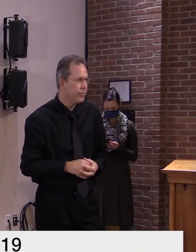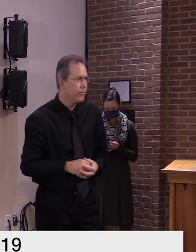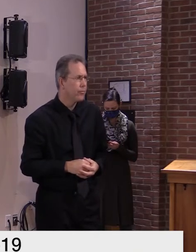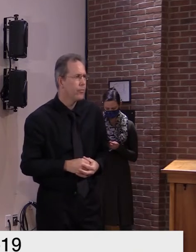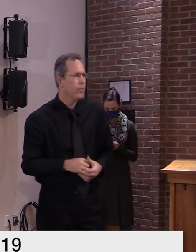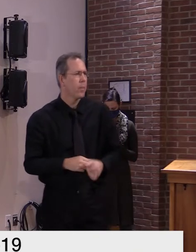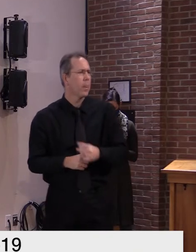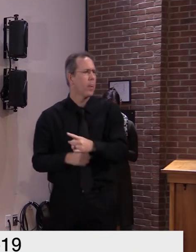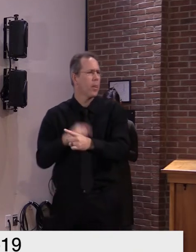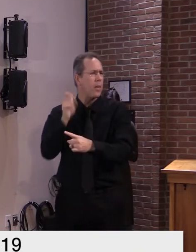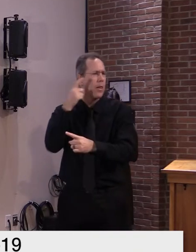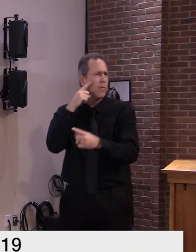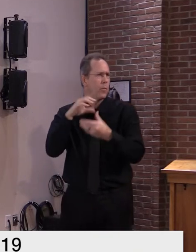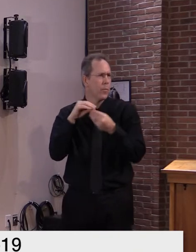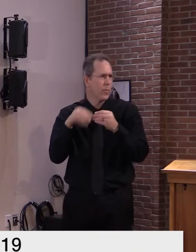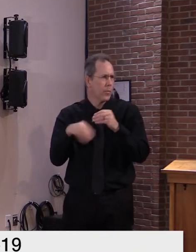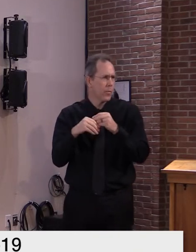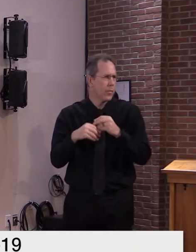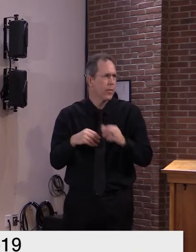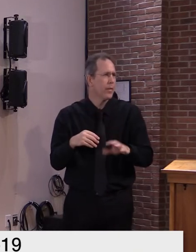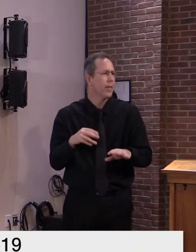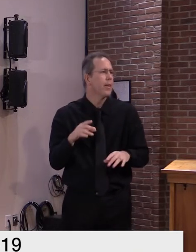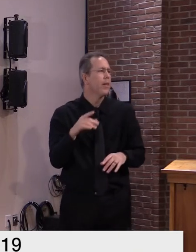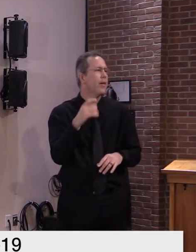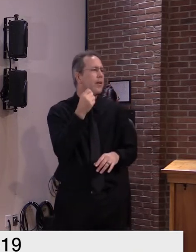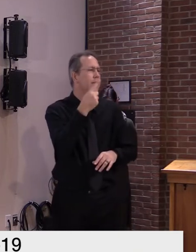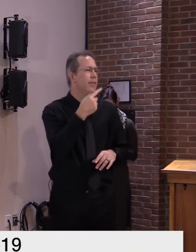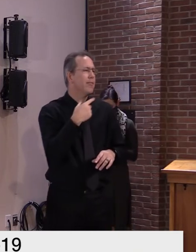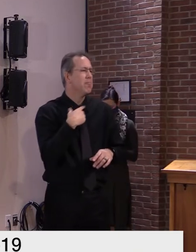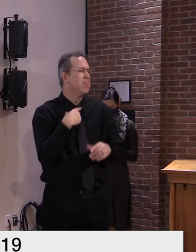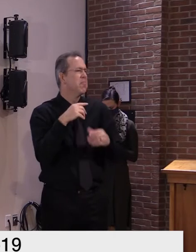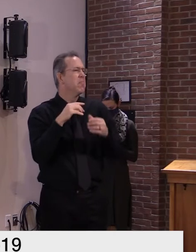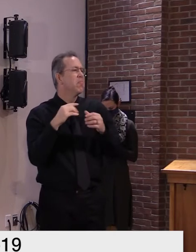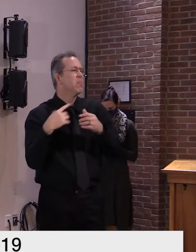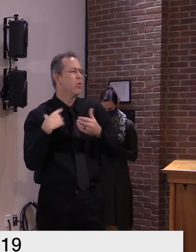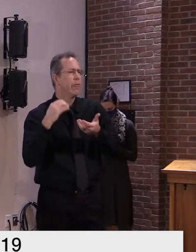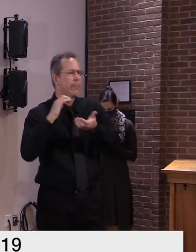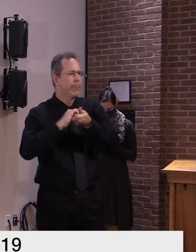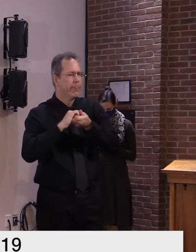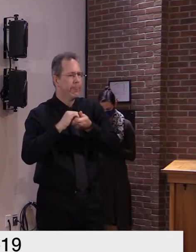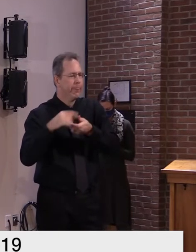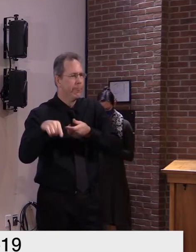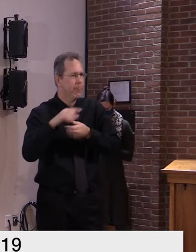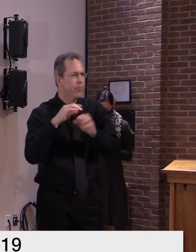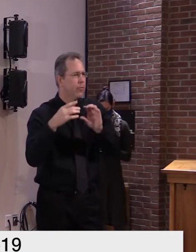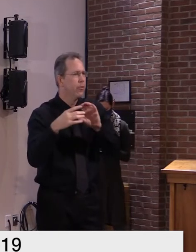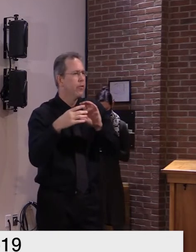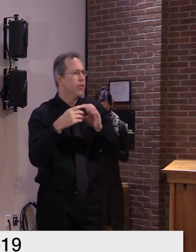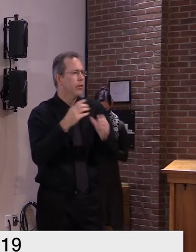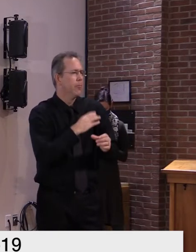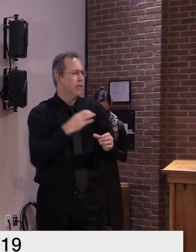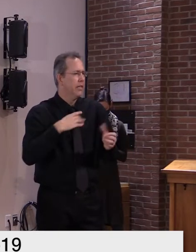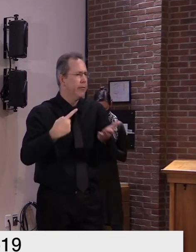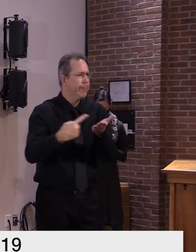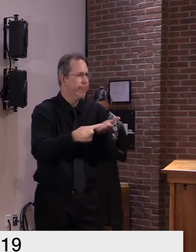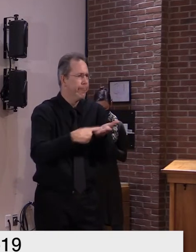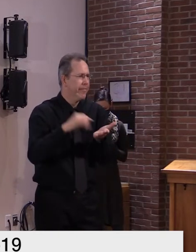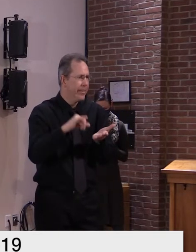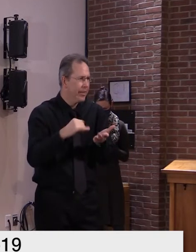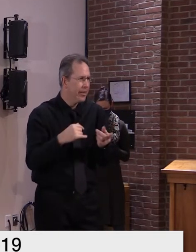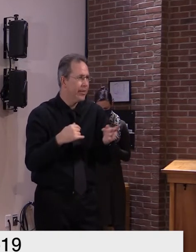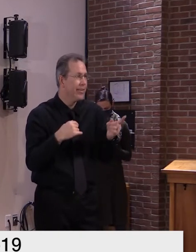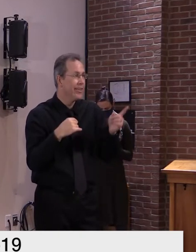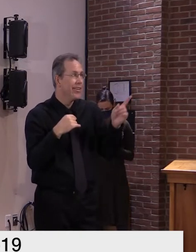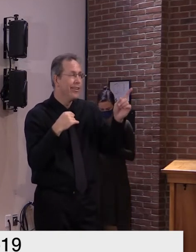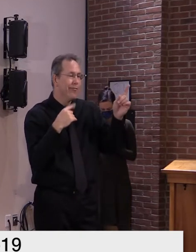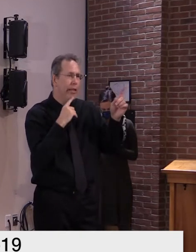the uh joint fiscal committee i think that they were maybe considering what washington would do or not do over the next few